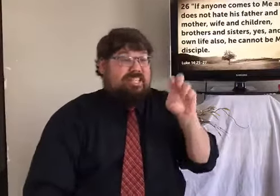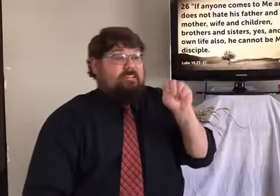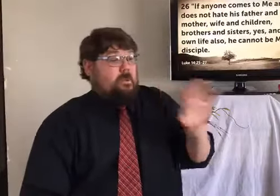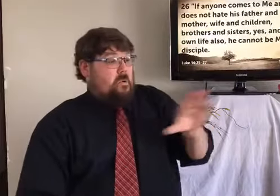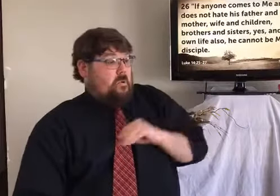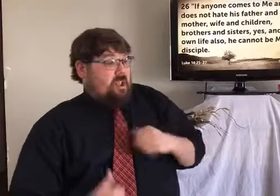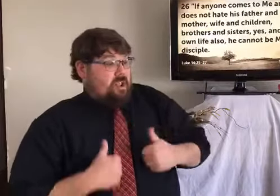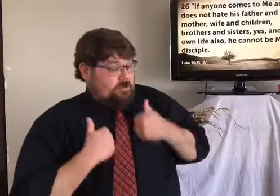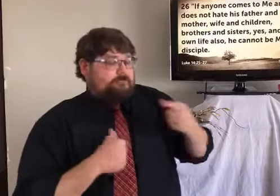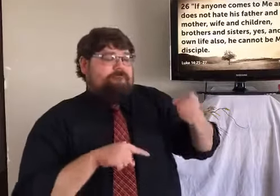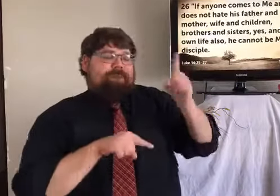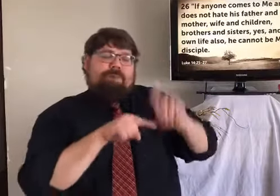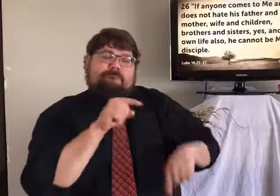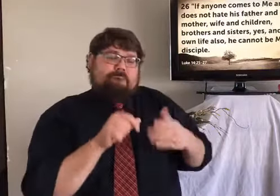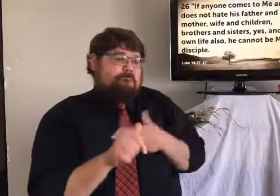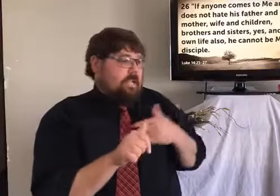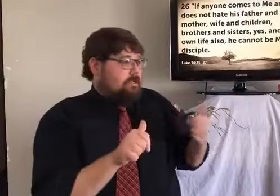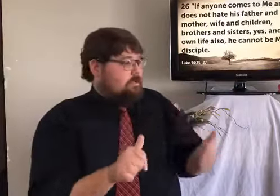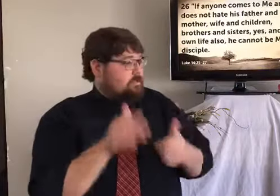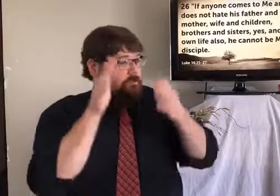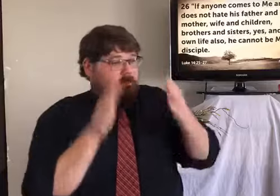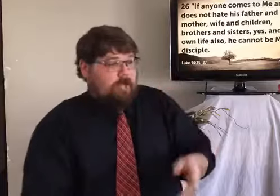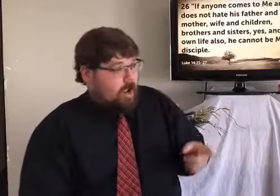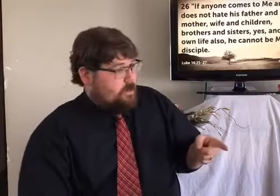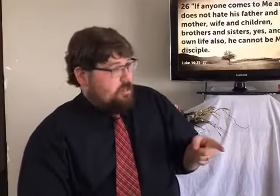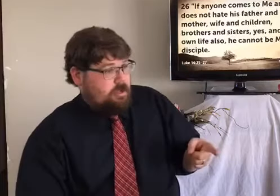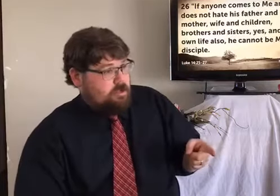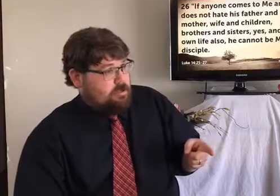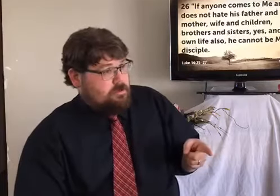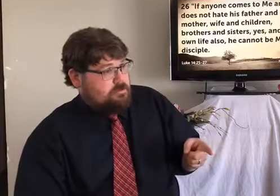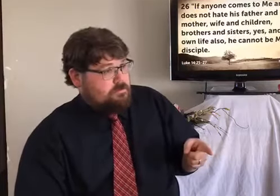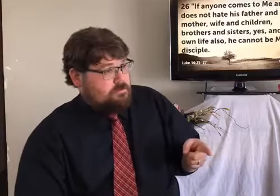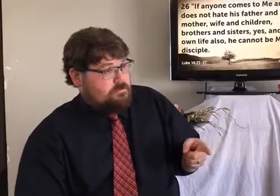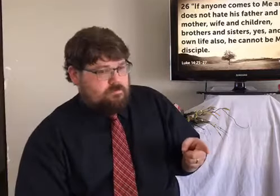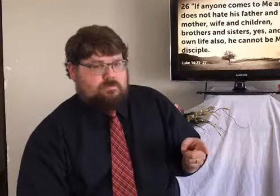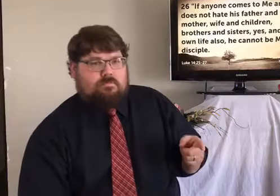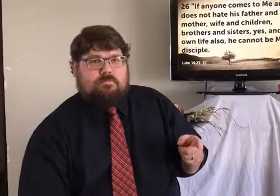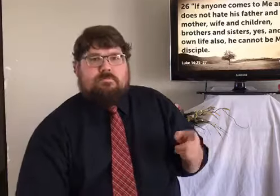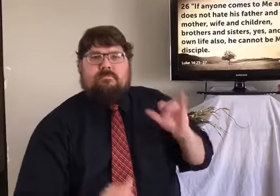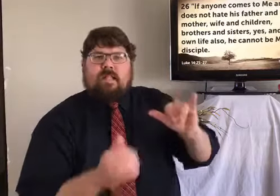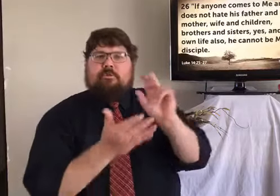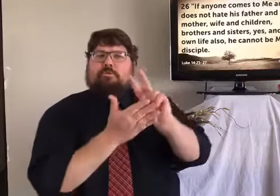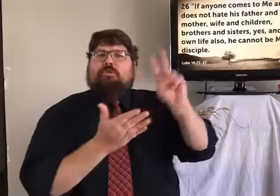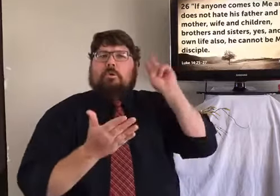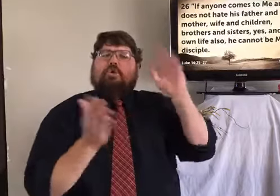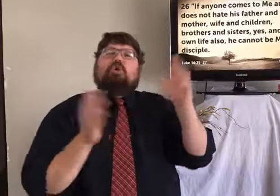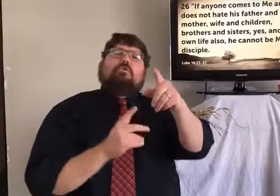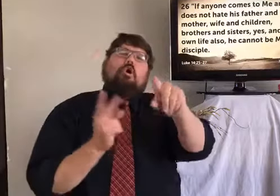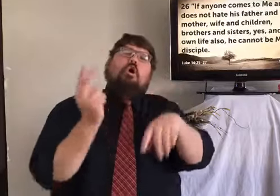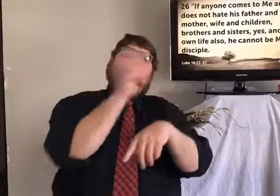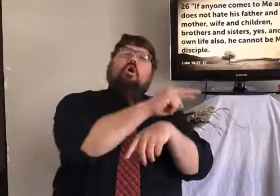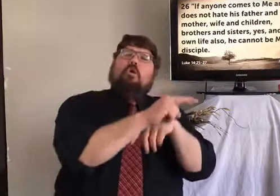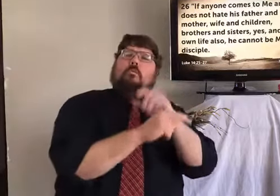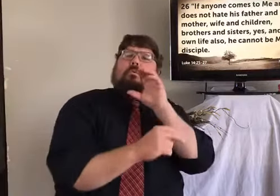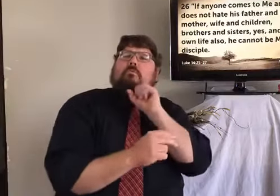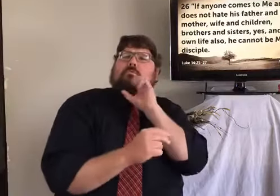father and mother, wife and children, brothers and sisters, yes, and even his own wife also, he cannot be my disciple.